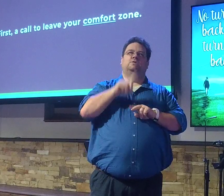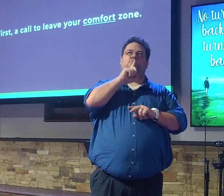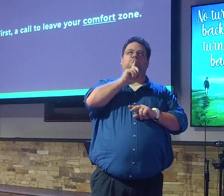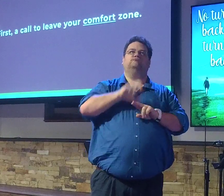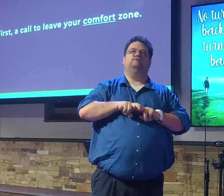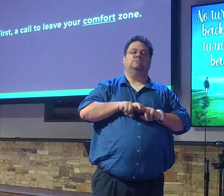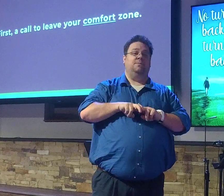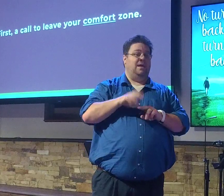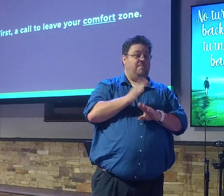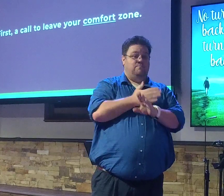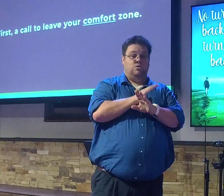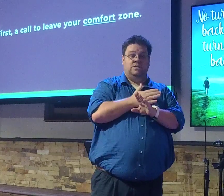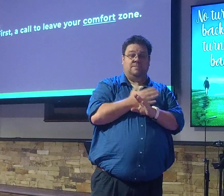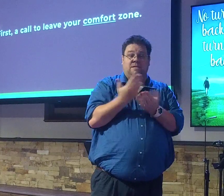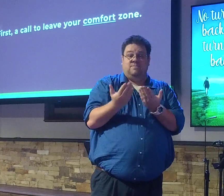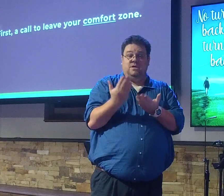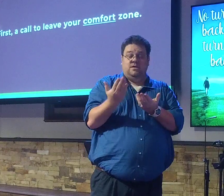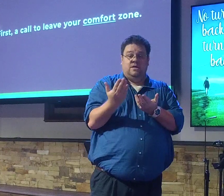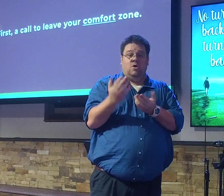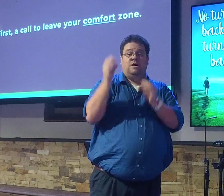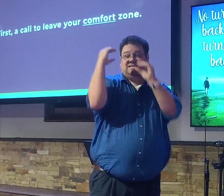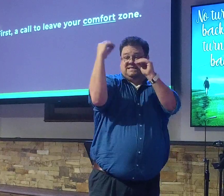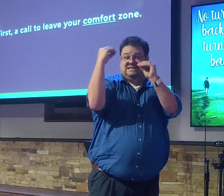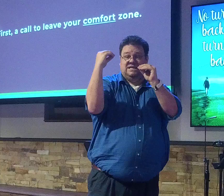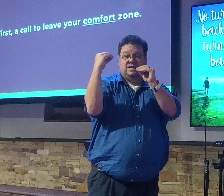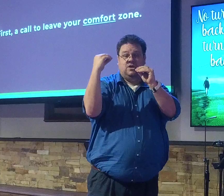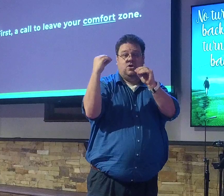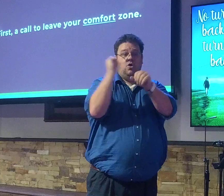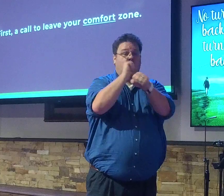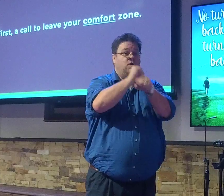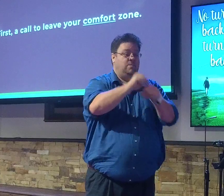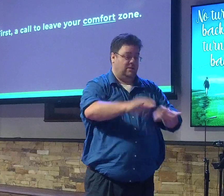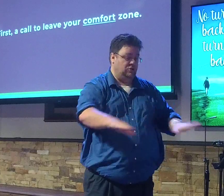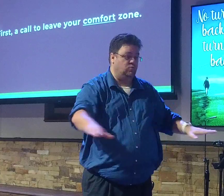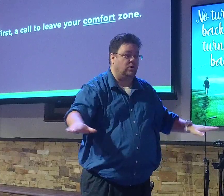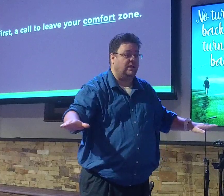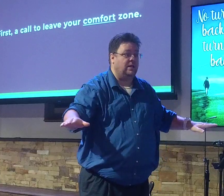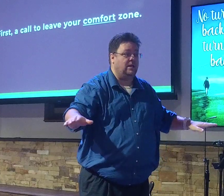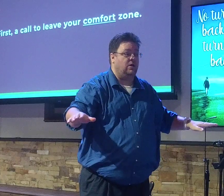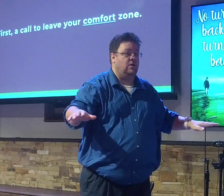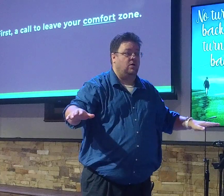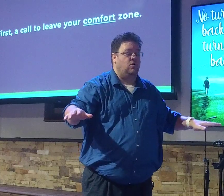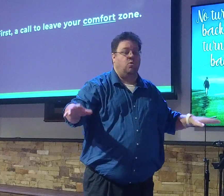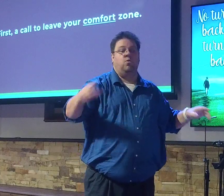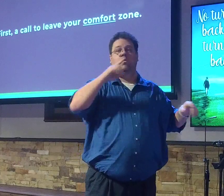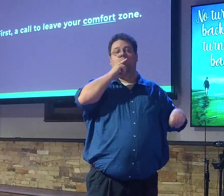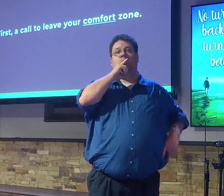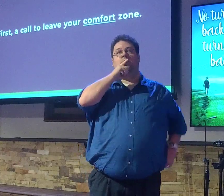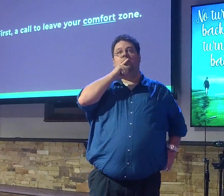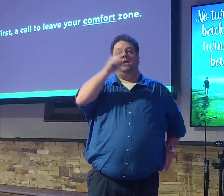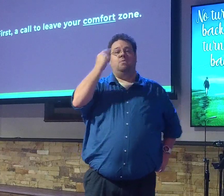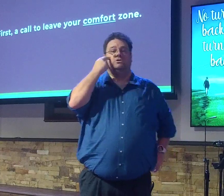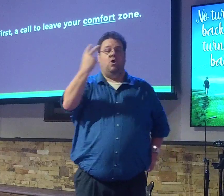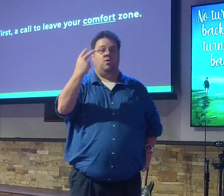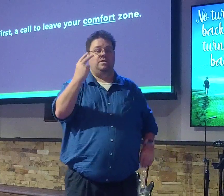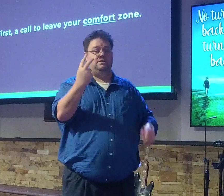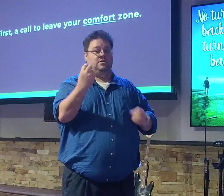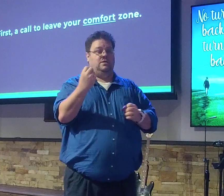musical abilities or teaching abilities or working with kids or like what we saw this morning, you know, the first